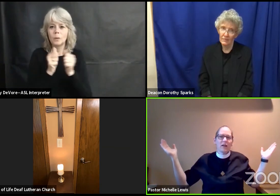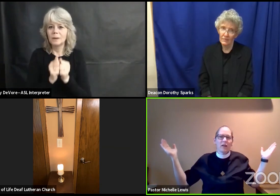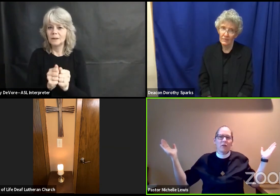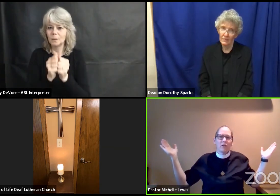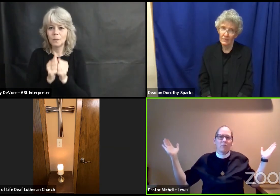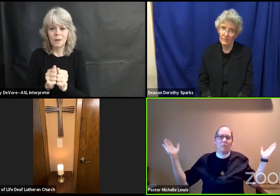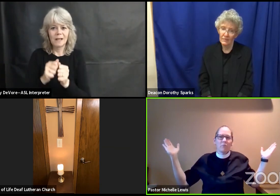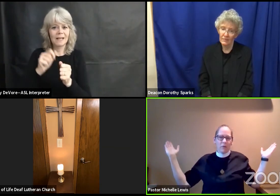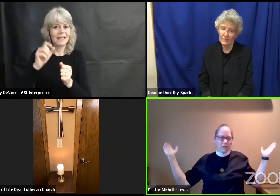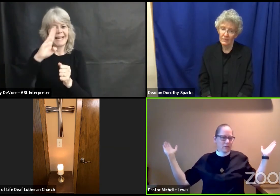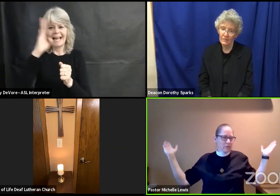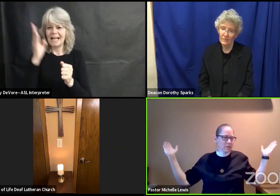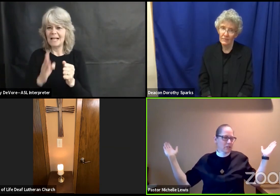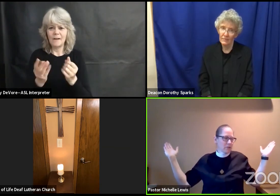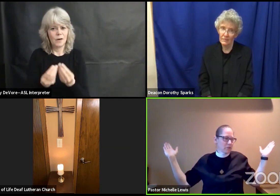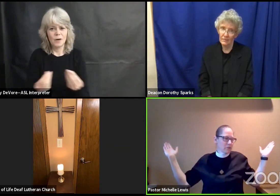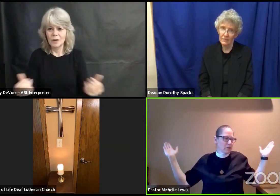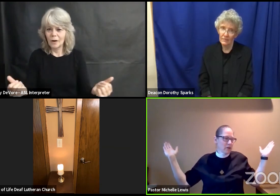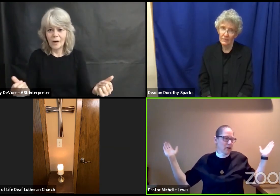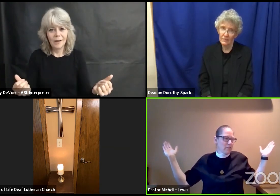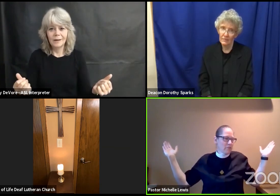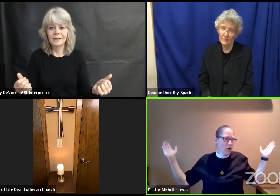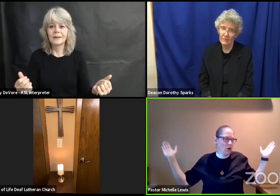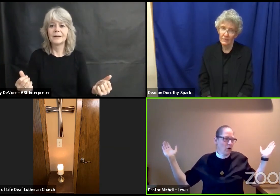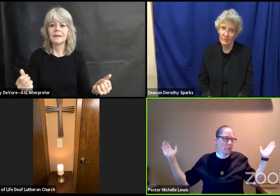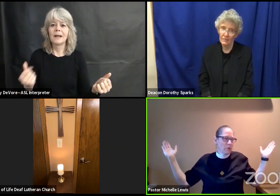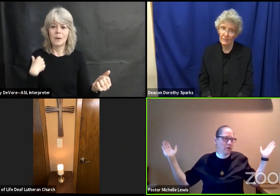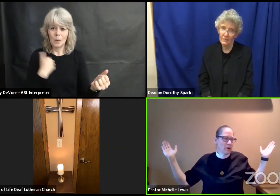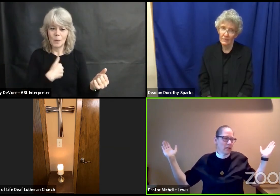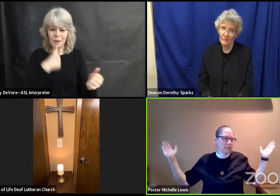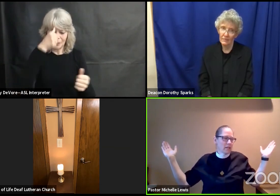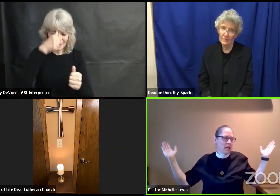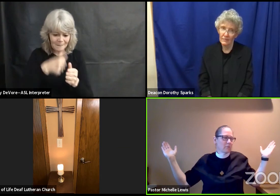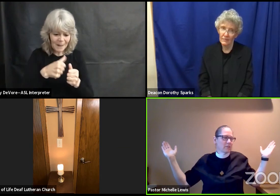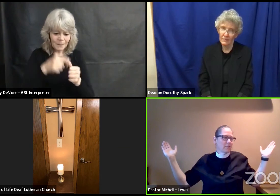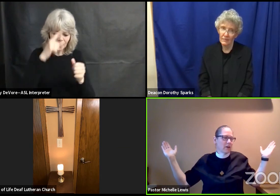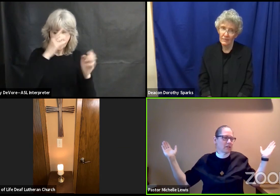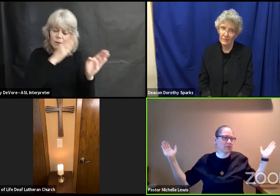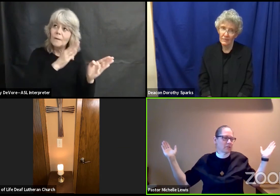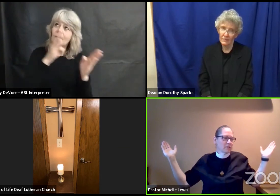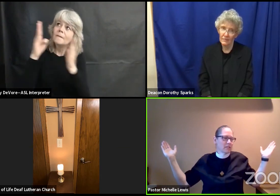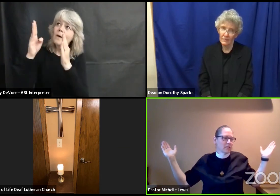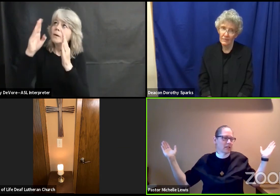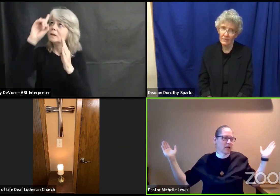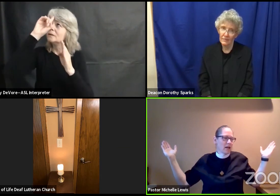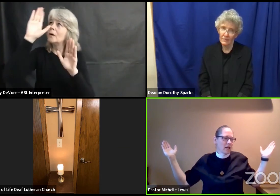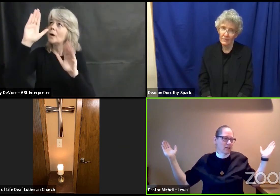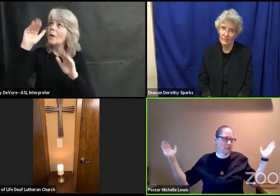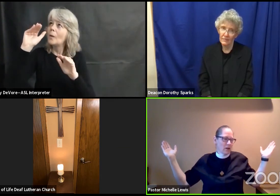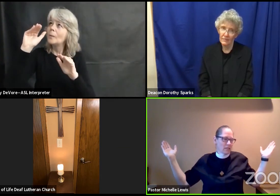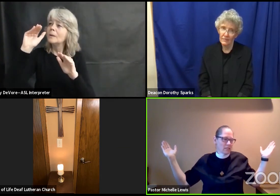may we turn to you for hope in times of uncertainty and loss